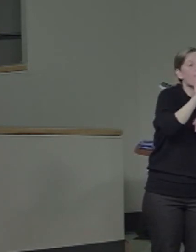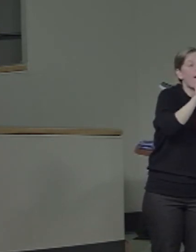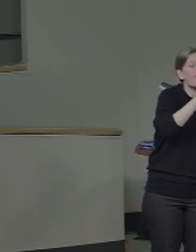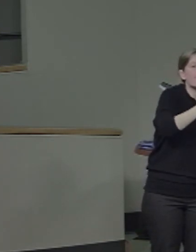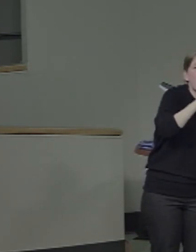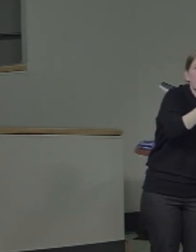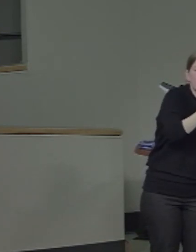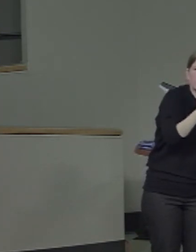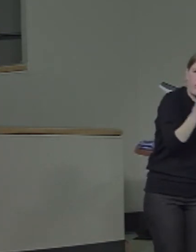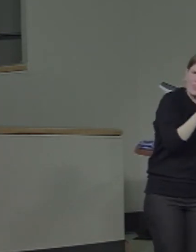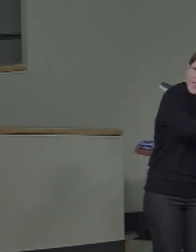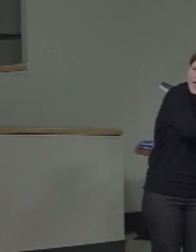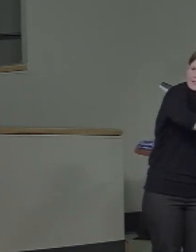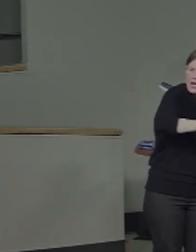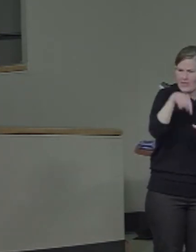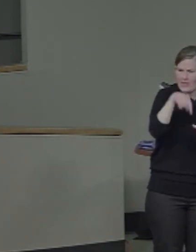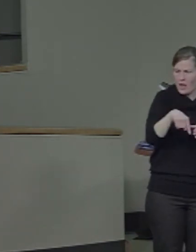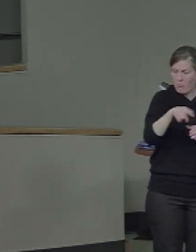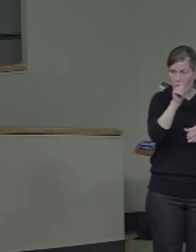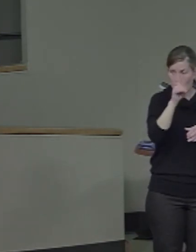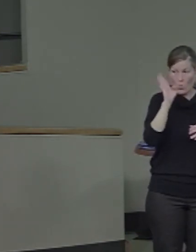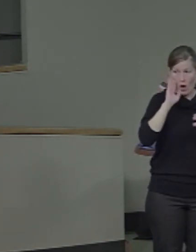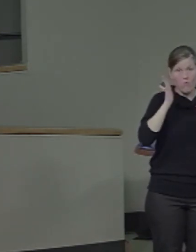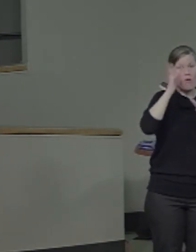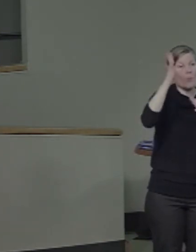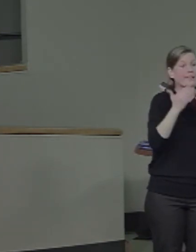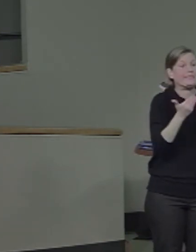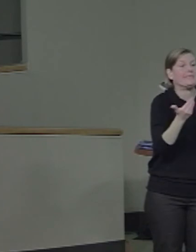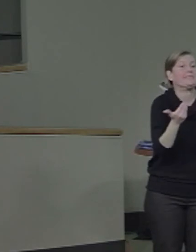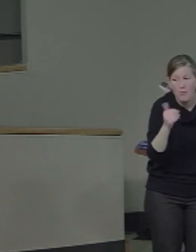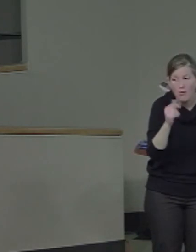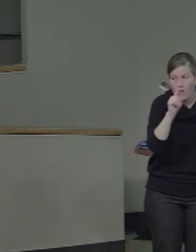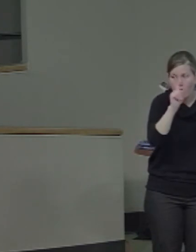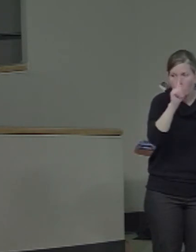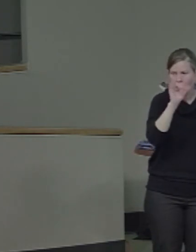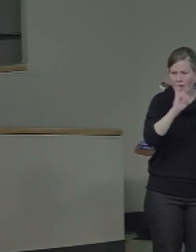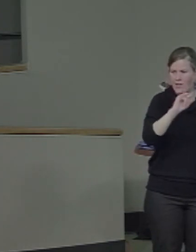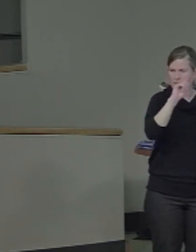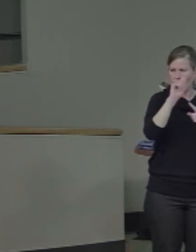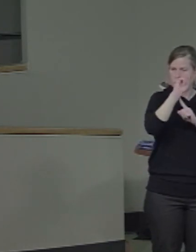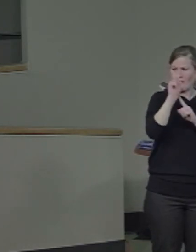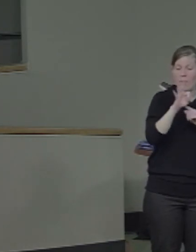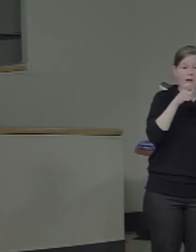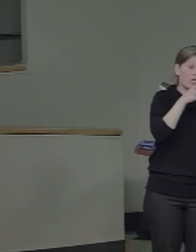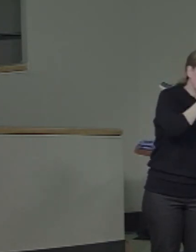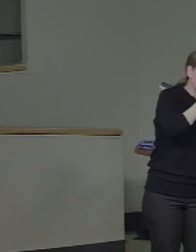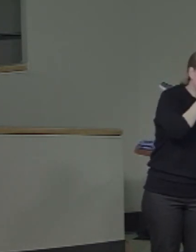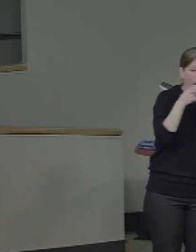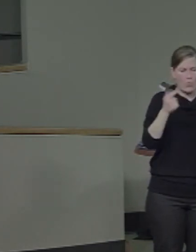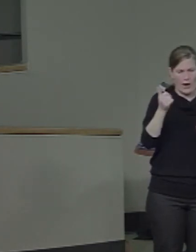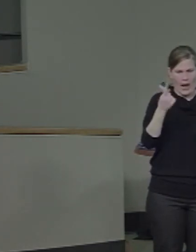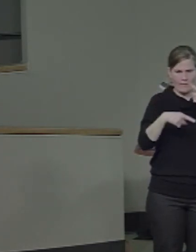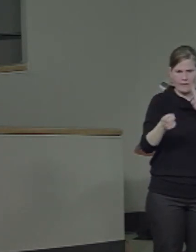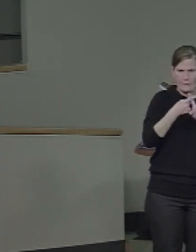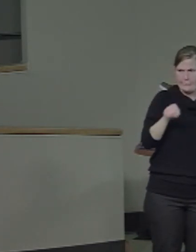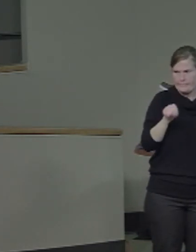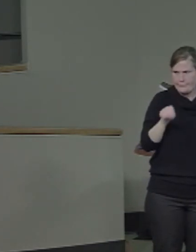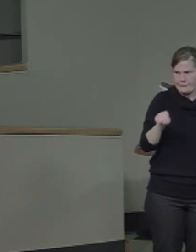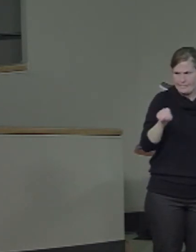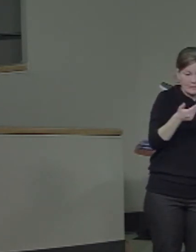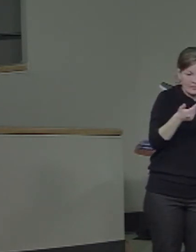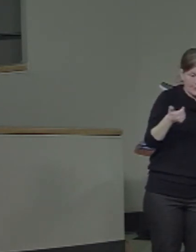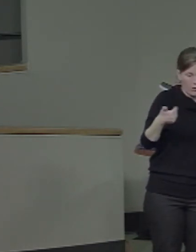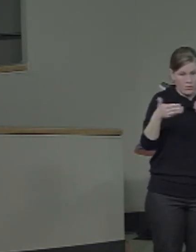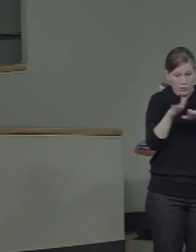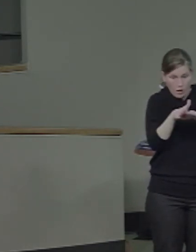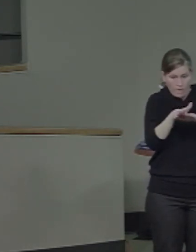Chicken and egg kind of question. Right. It's true that it's a little bit puzzling because, as I argued,